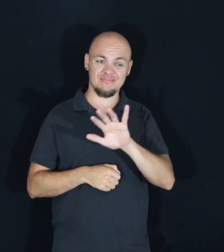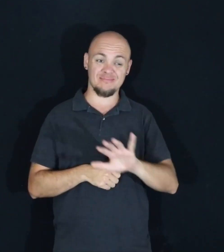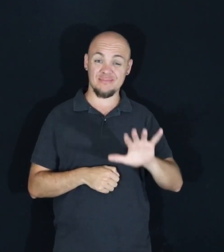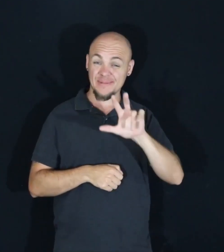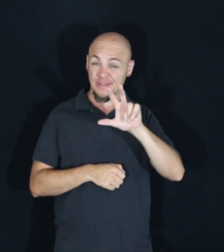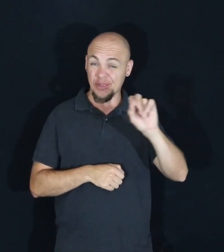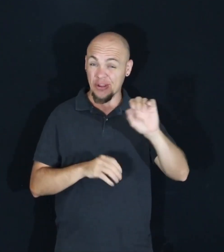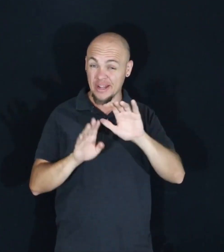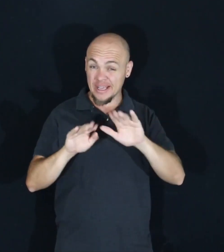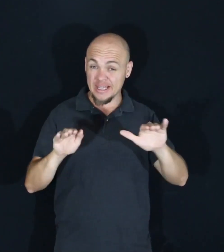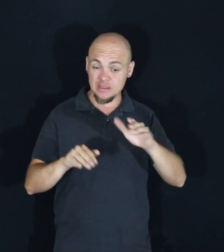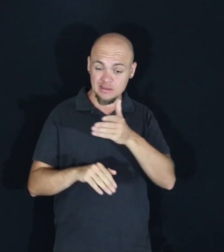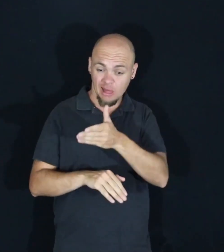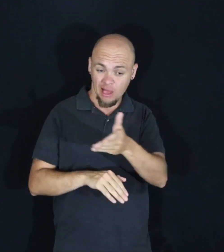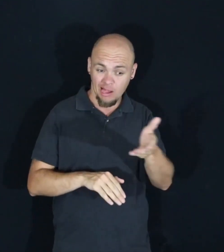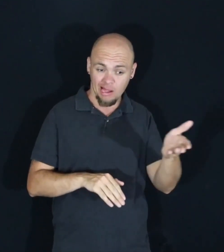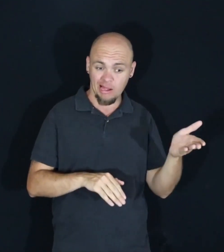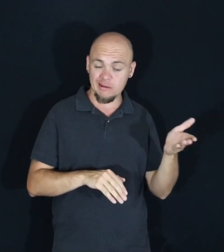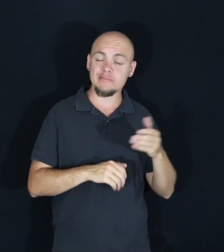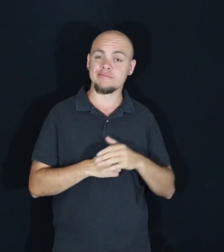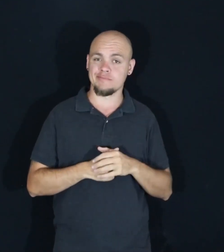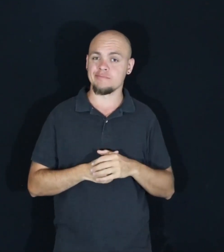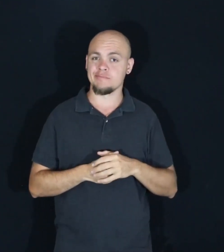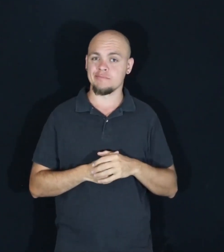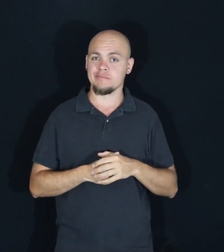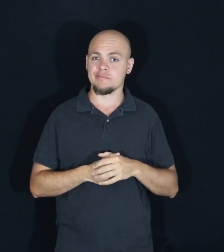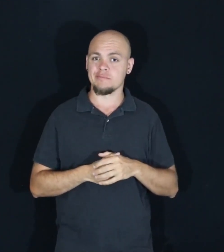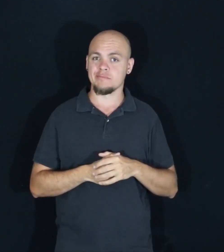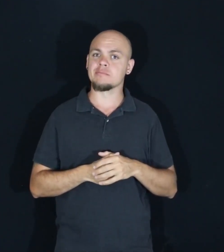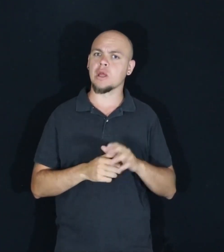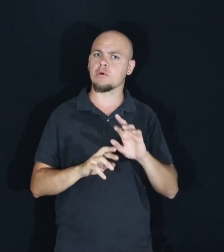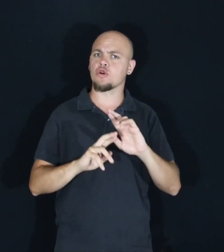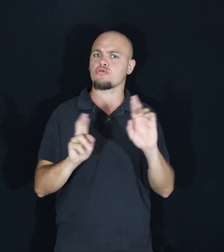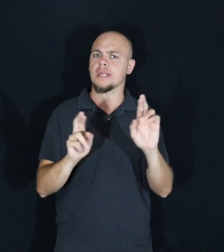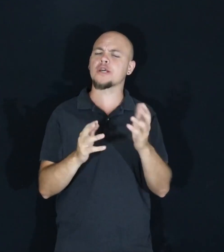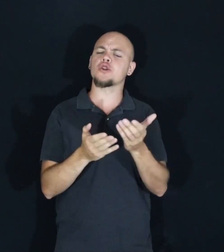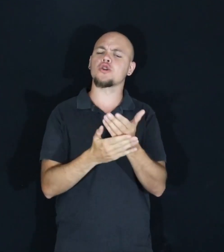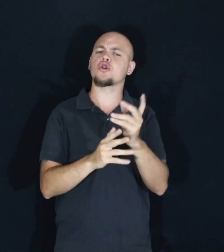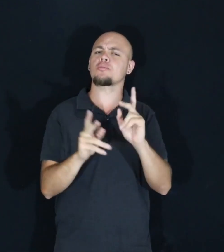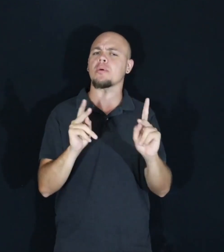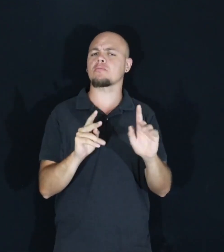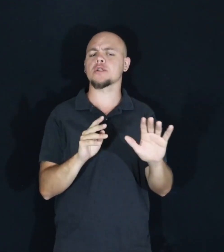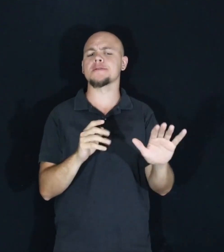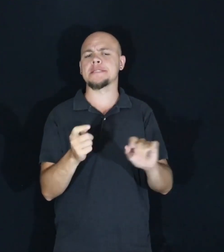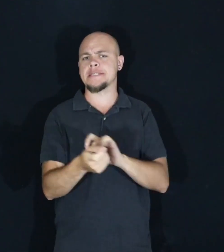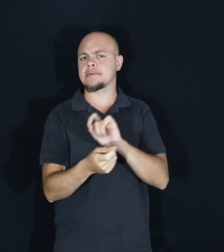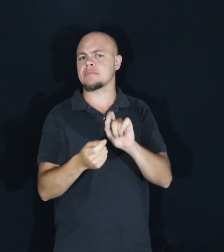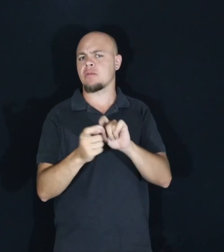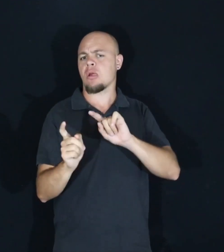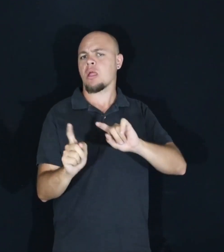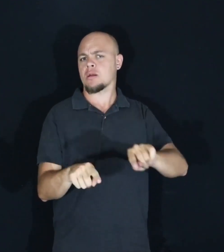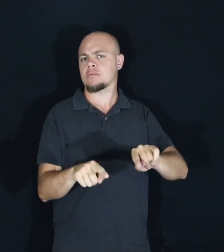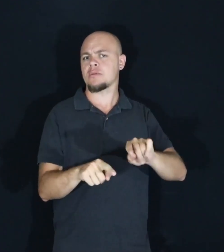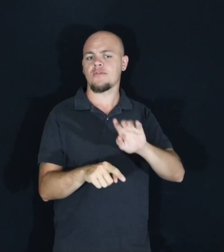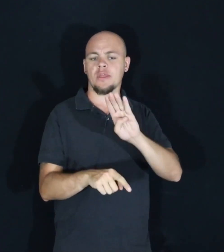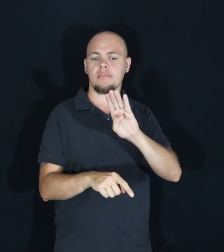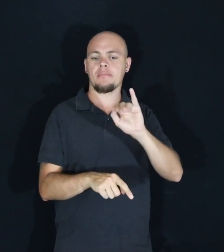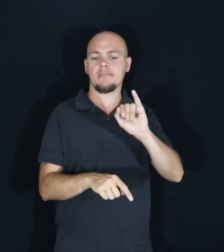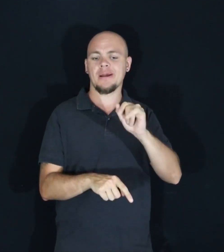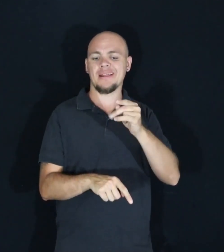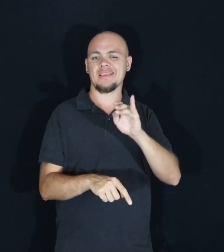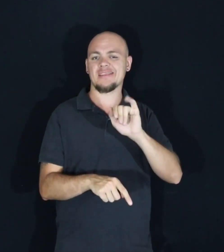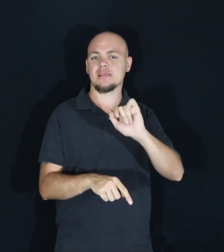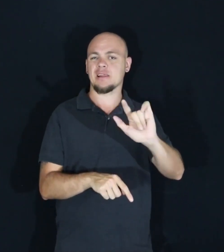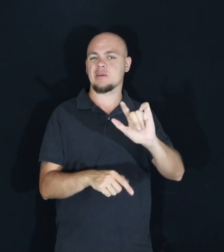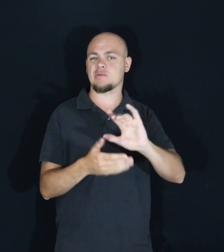kids. And so we got ready. There were a few new people who came specifically for the bilingual story time.